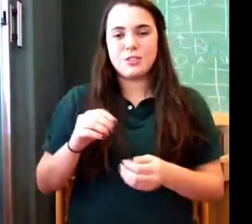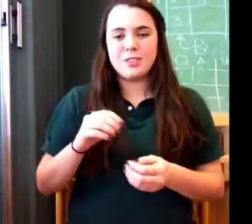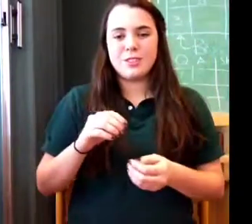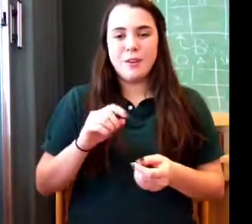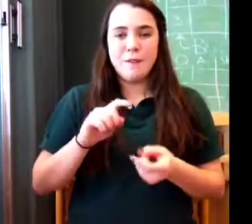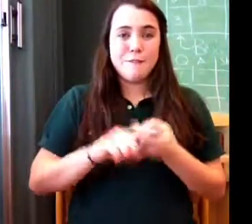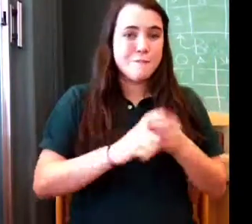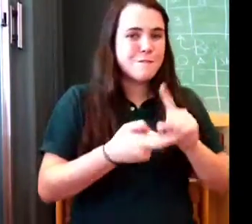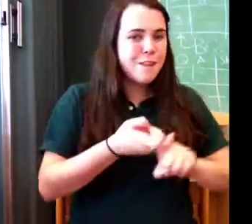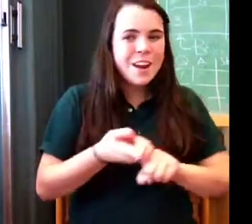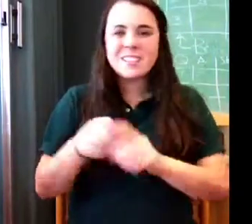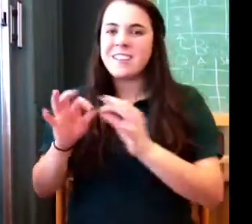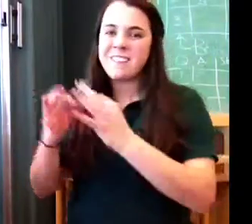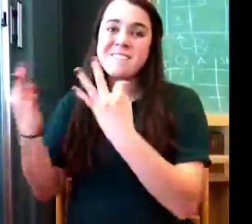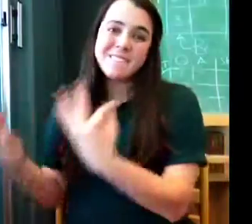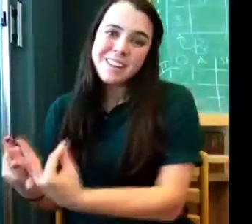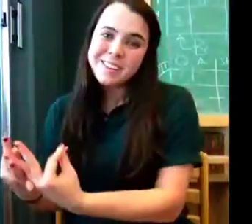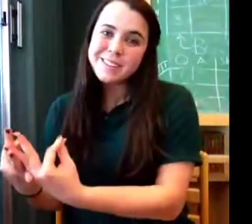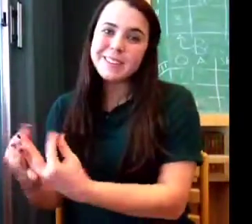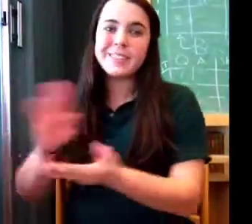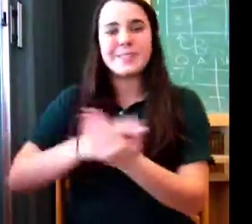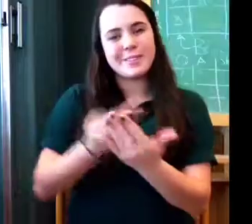I edit it? No How do you edit it?